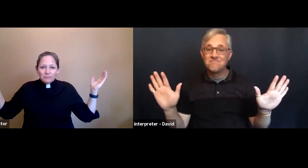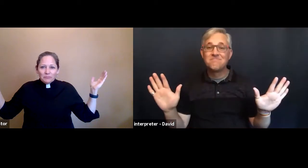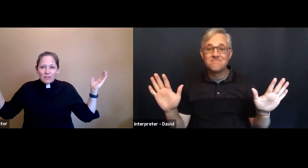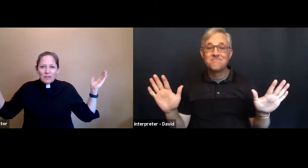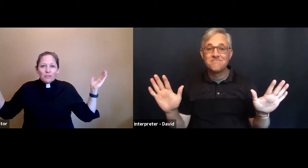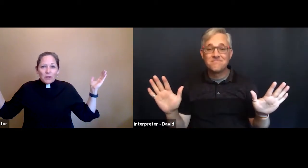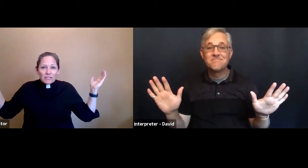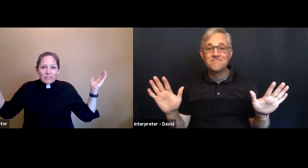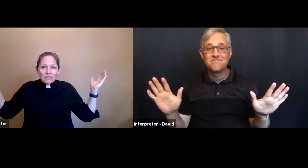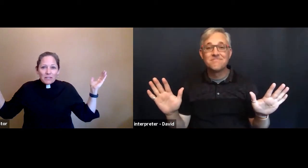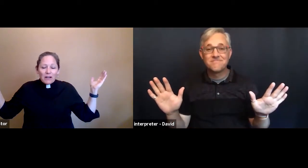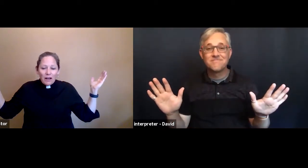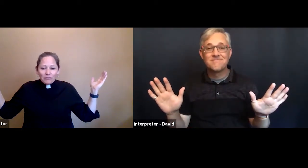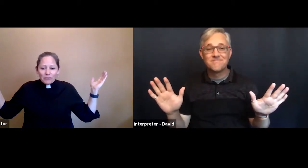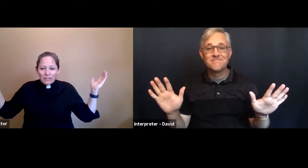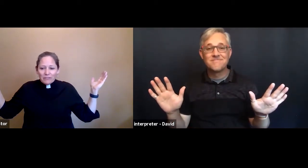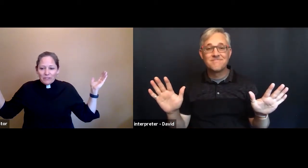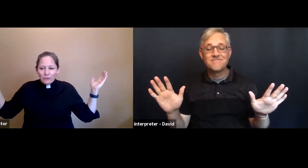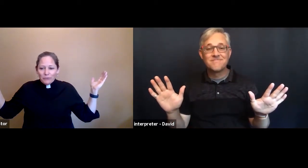Trust that God forgives you.